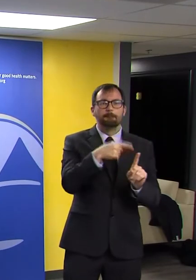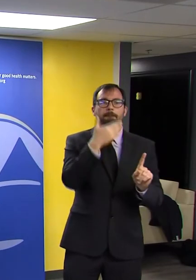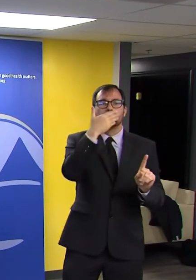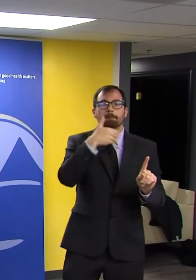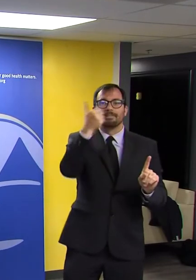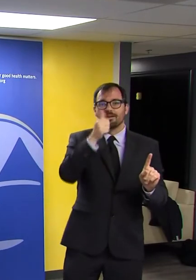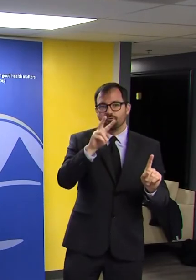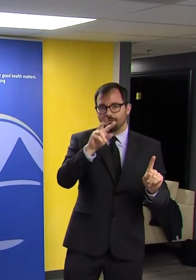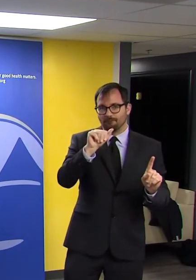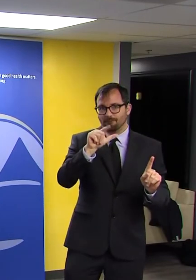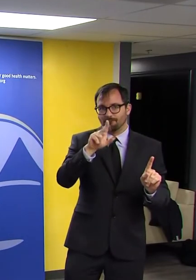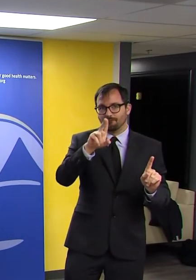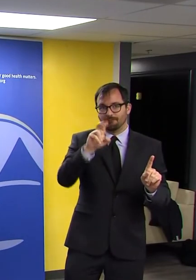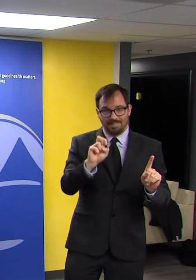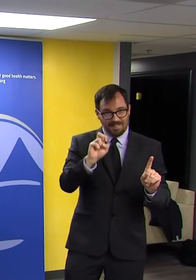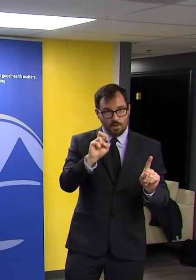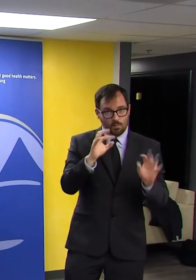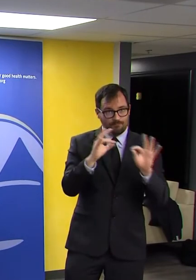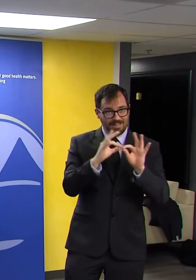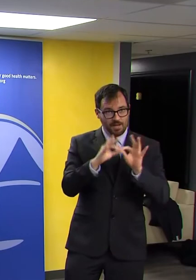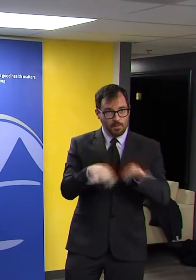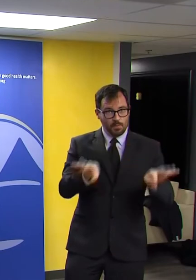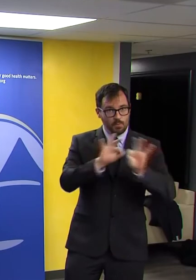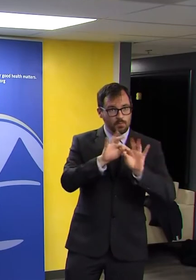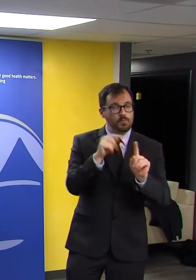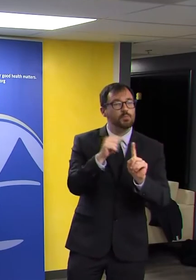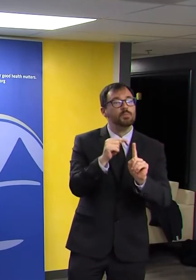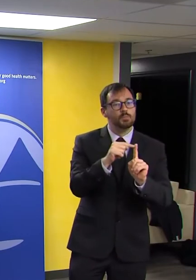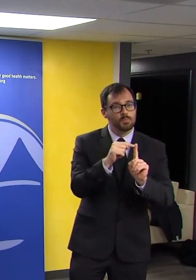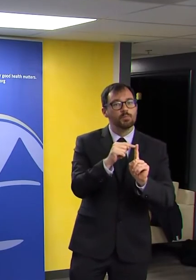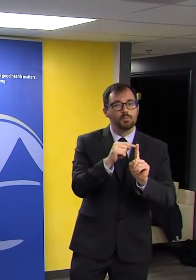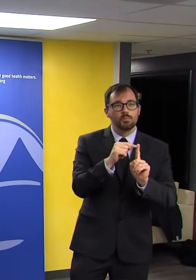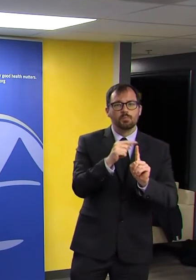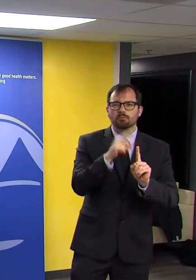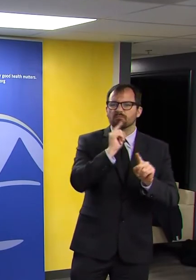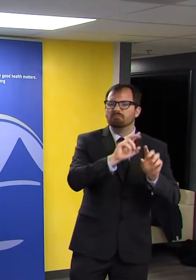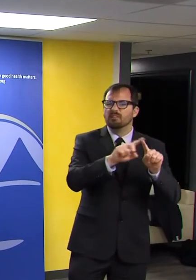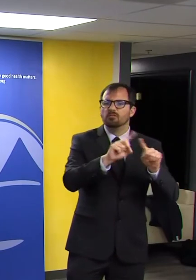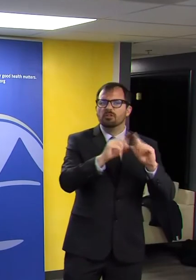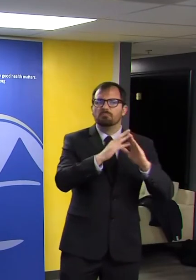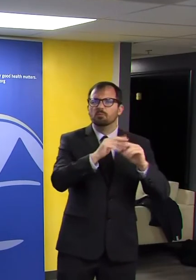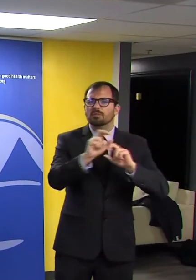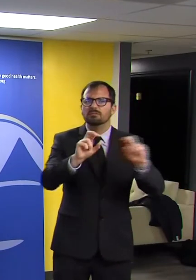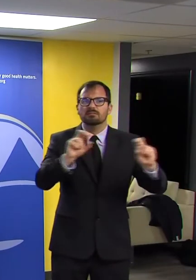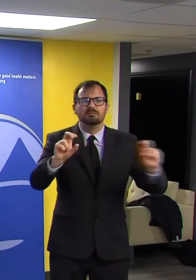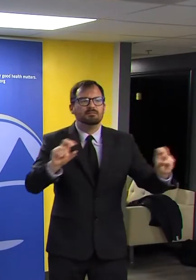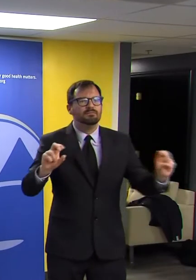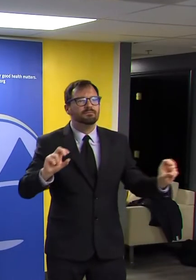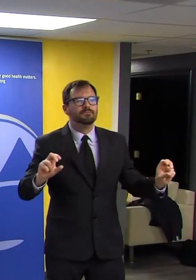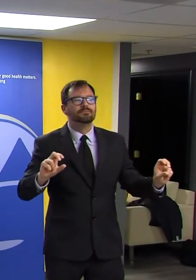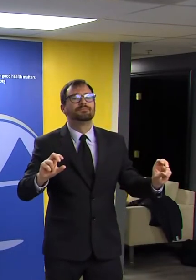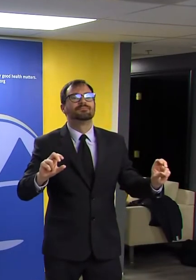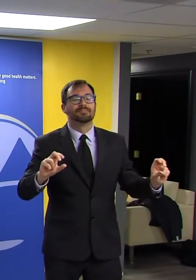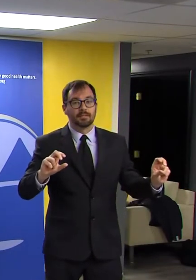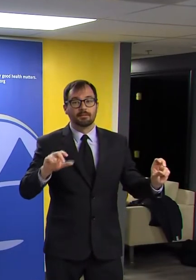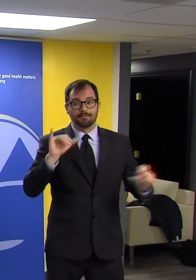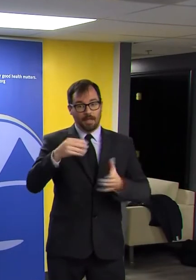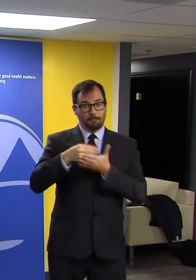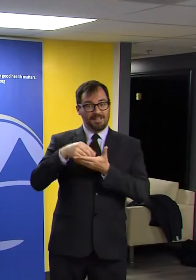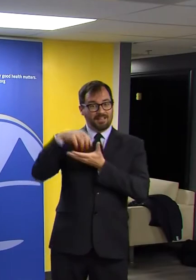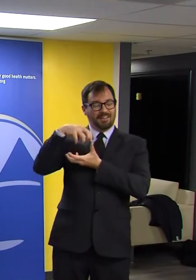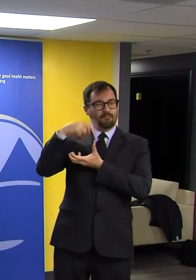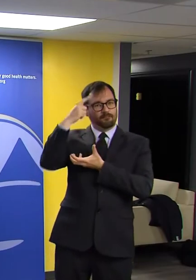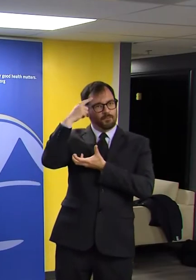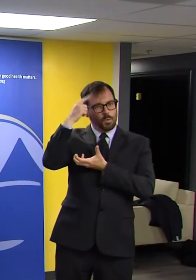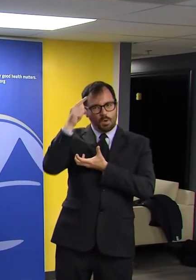value grant, so what that means is literally a direct grant to the city without formal application and the like. For Chelsea,